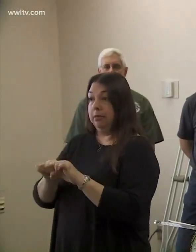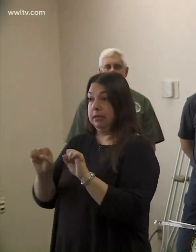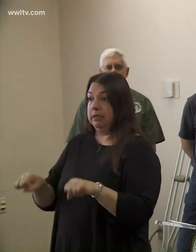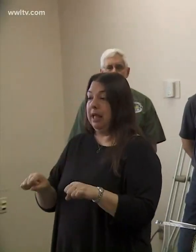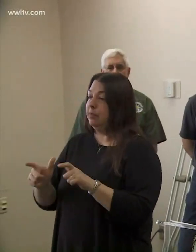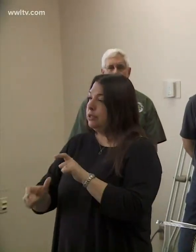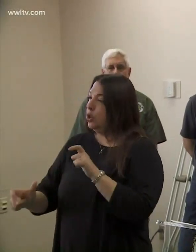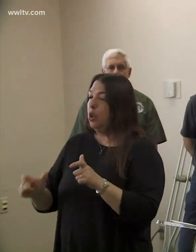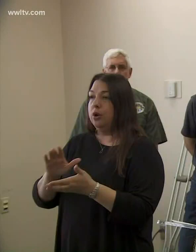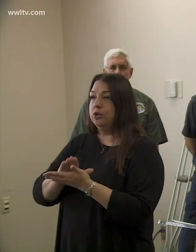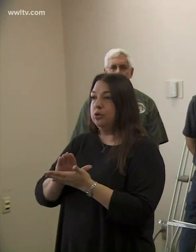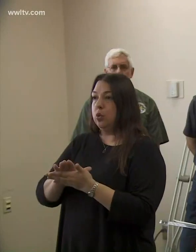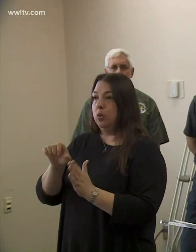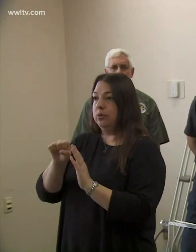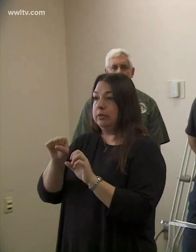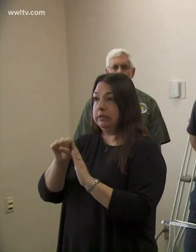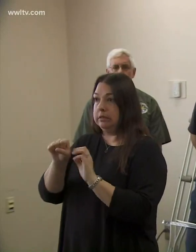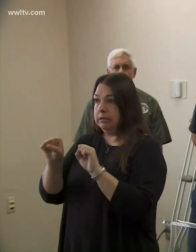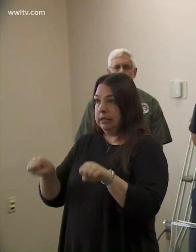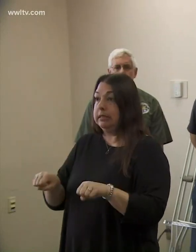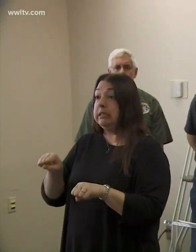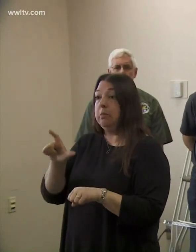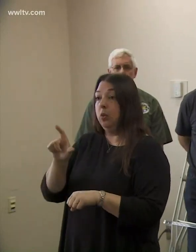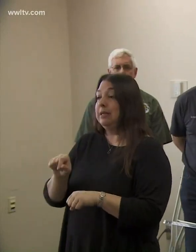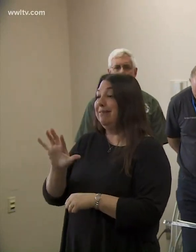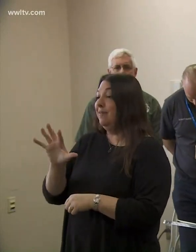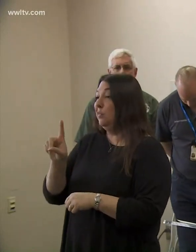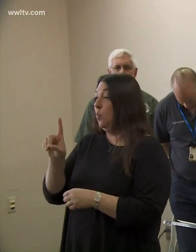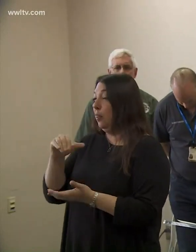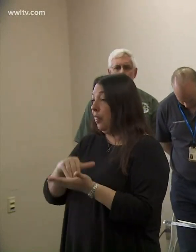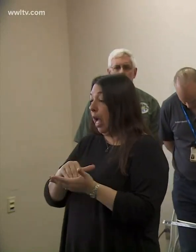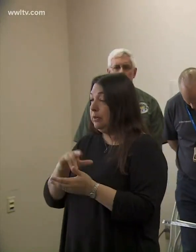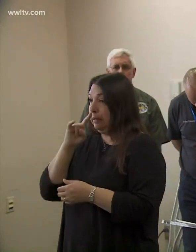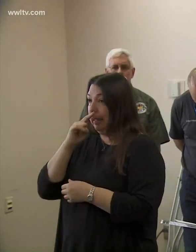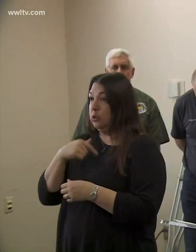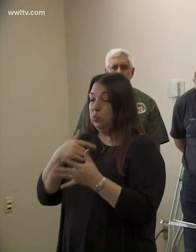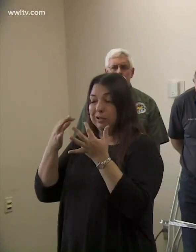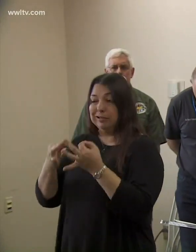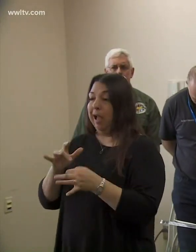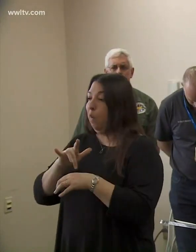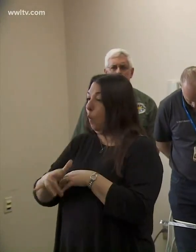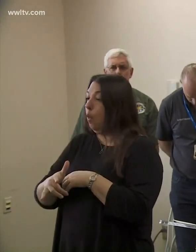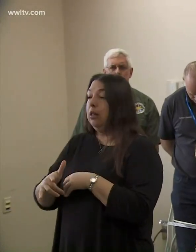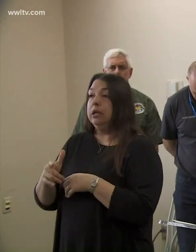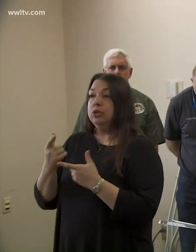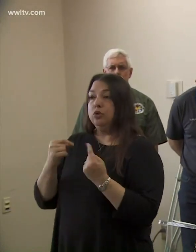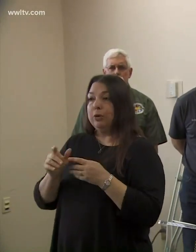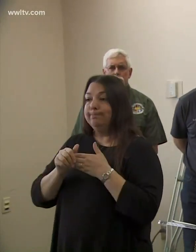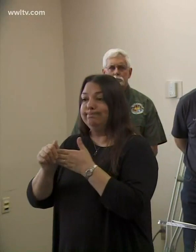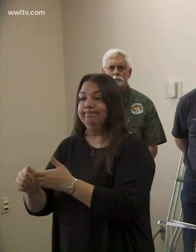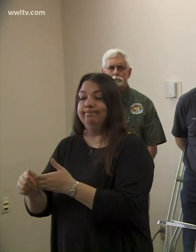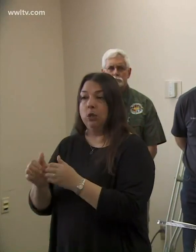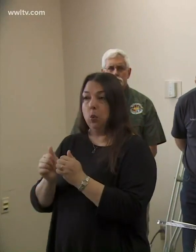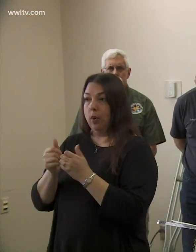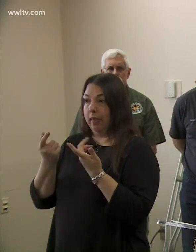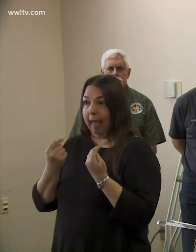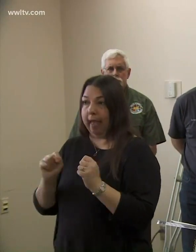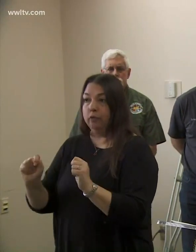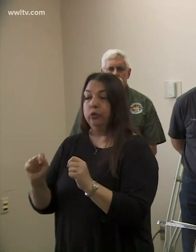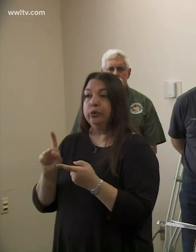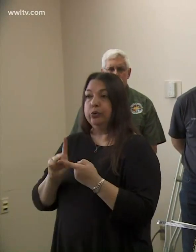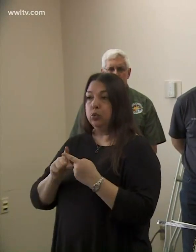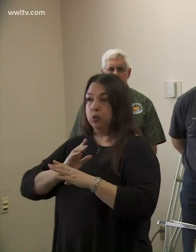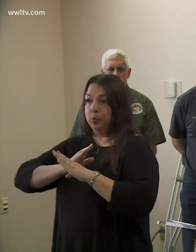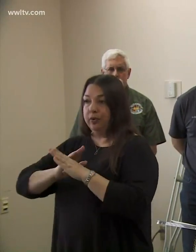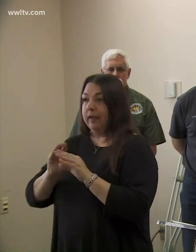system in the state of Louisiana with almost 51,000 kids. Um, we decided very early on to try and take a lead, uh, in this effort to, uh,